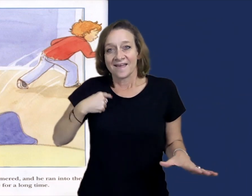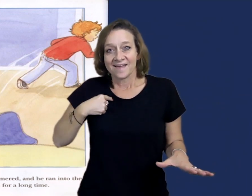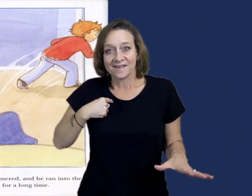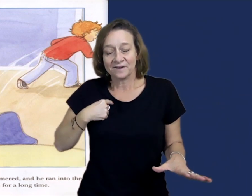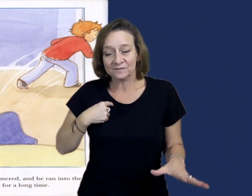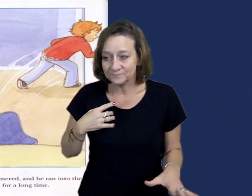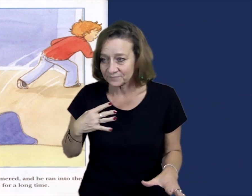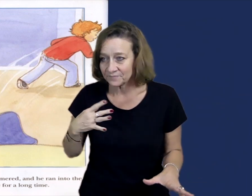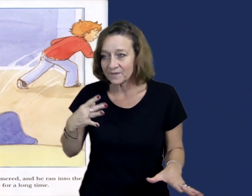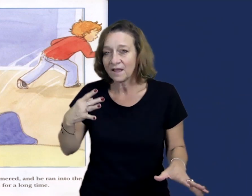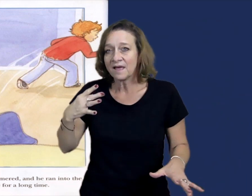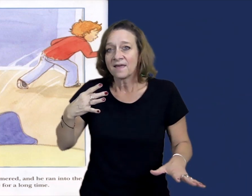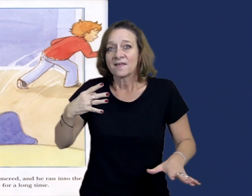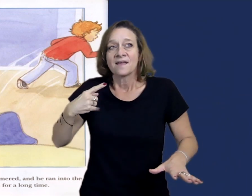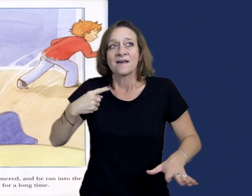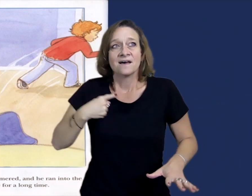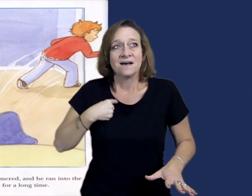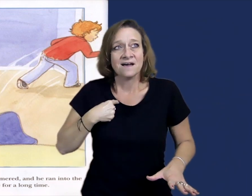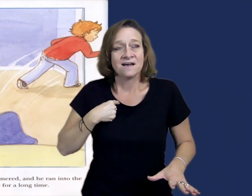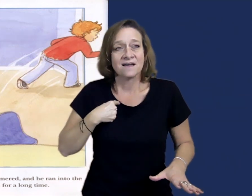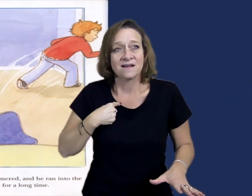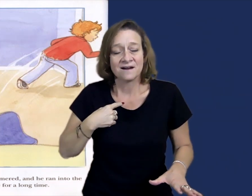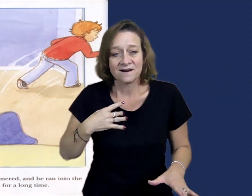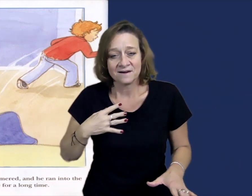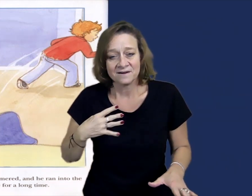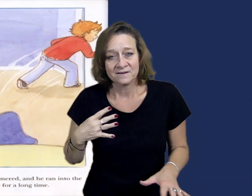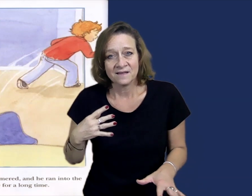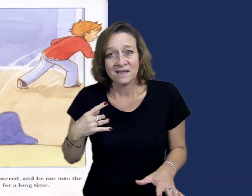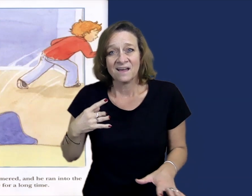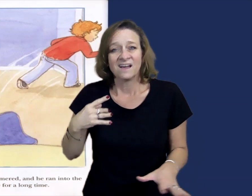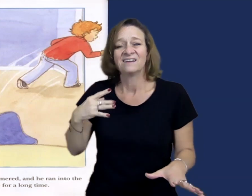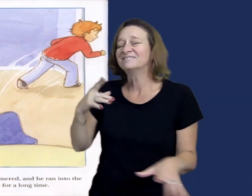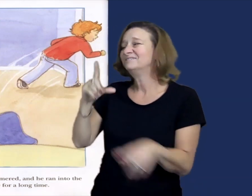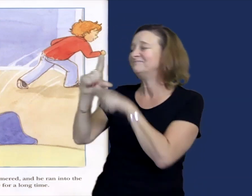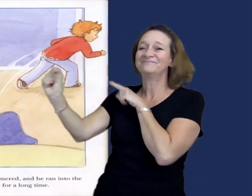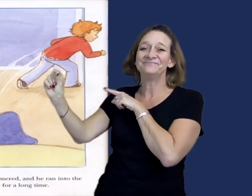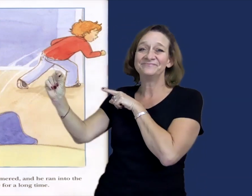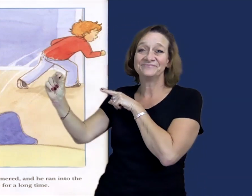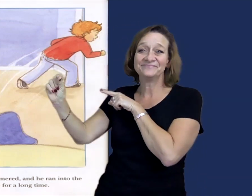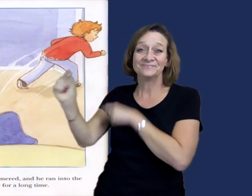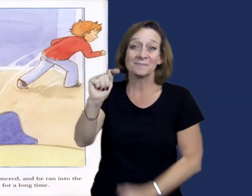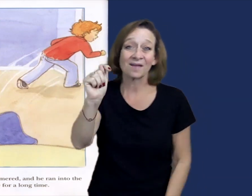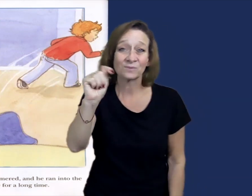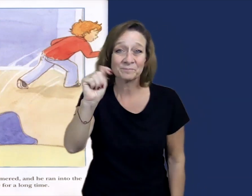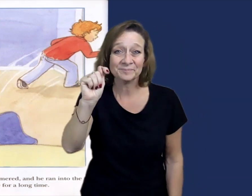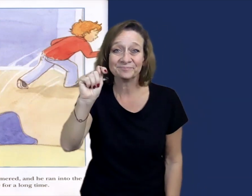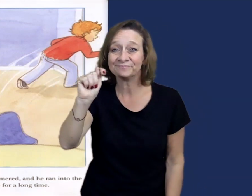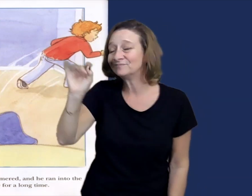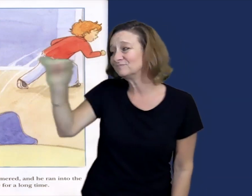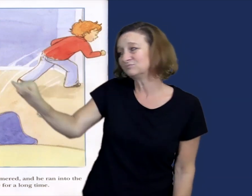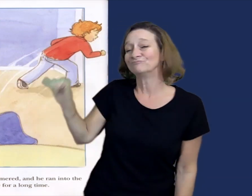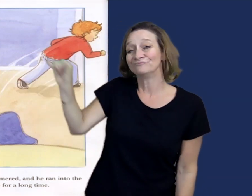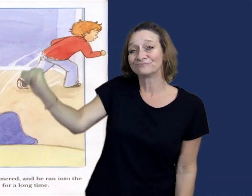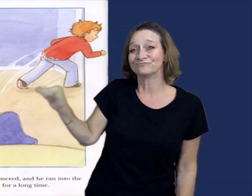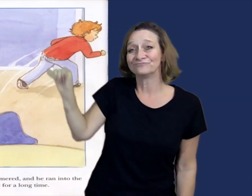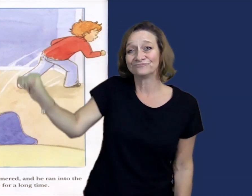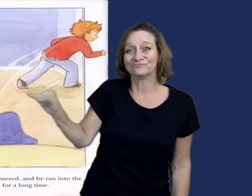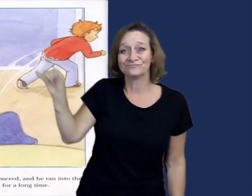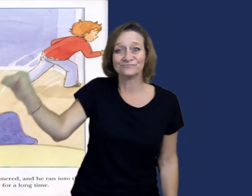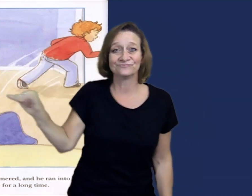I, I, I, I, Sam stammered, and he ran into the bathroom. He stayed there for